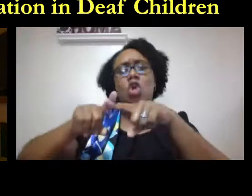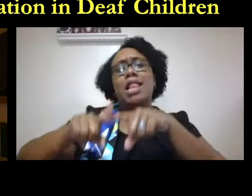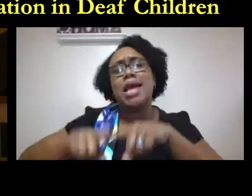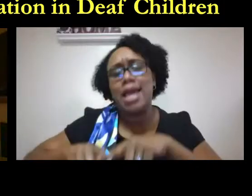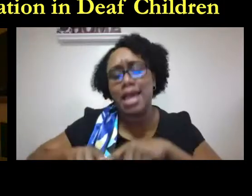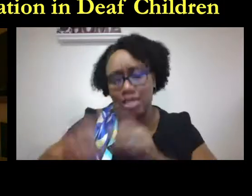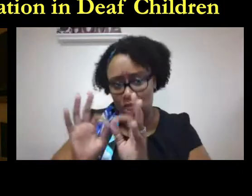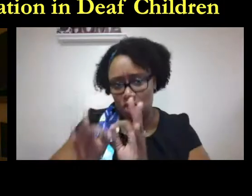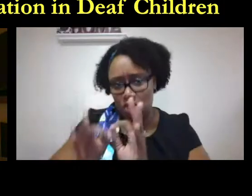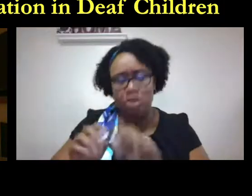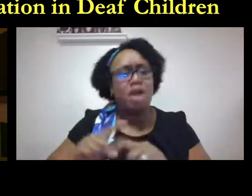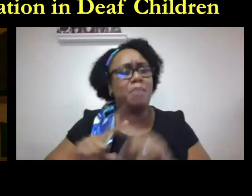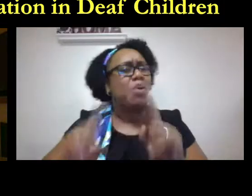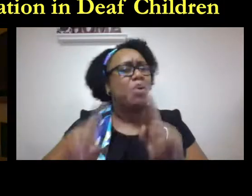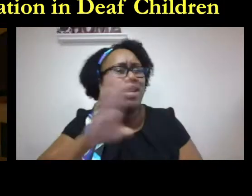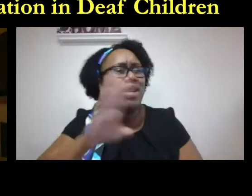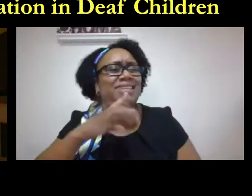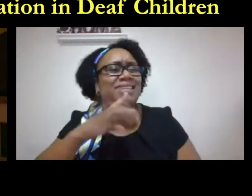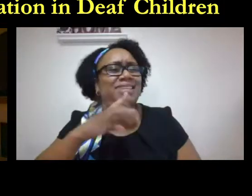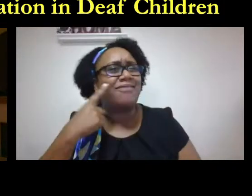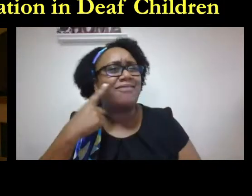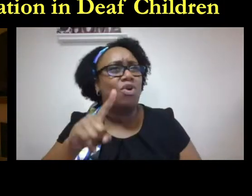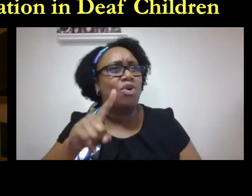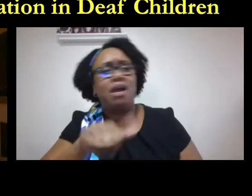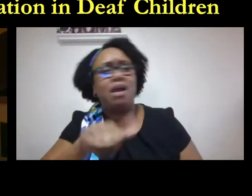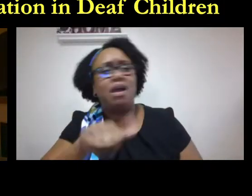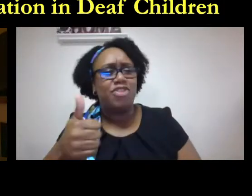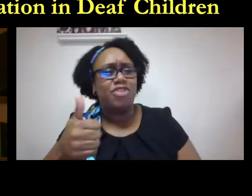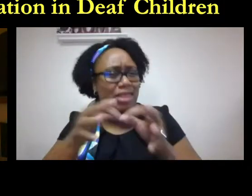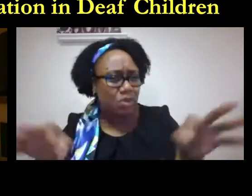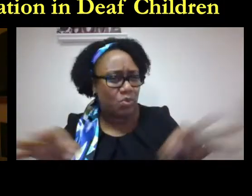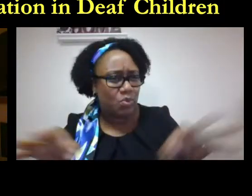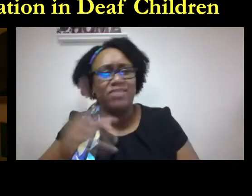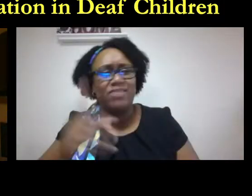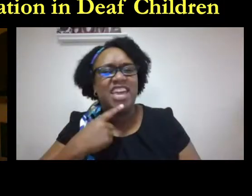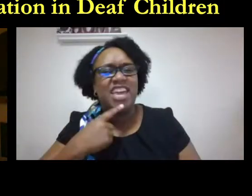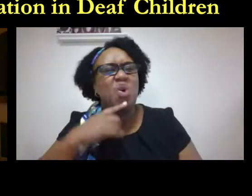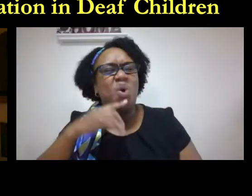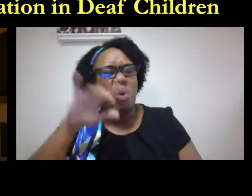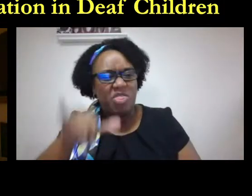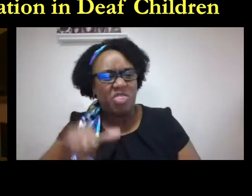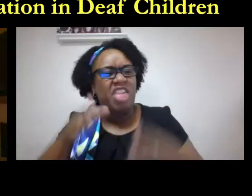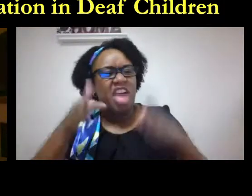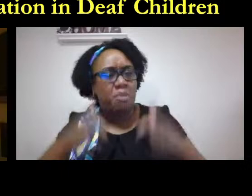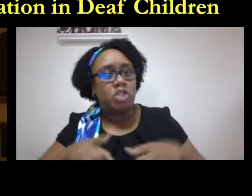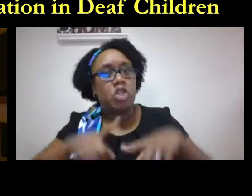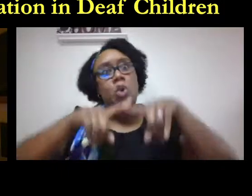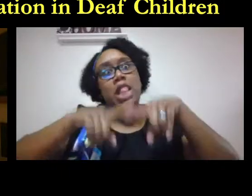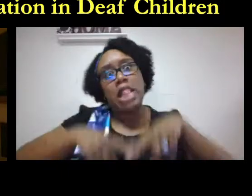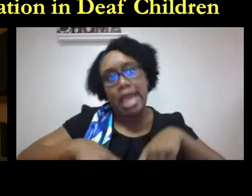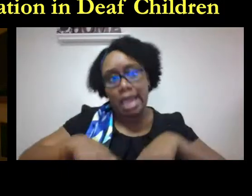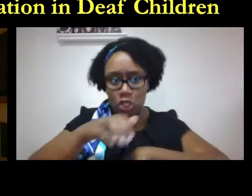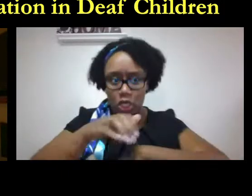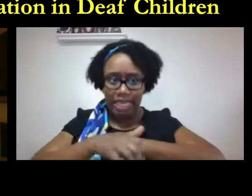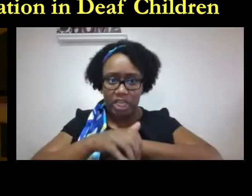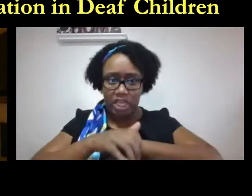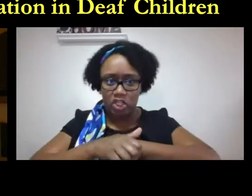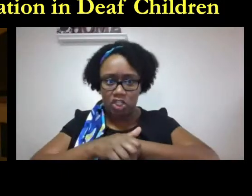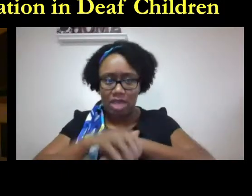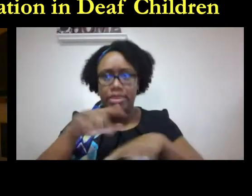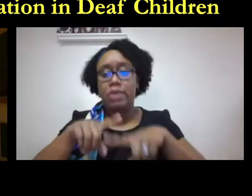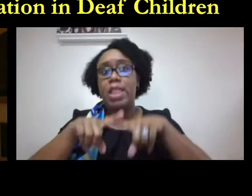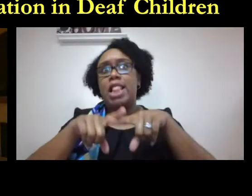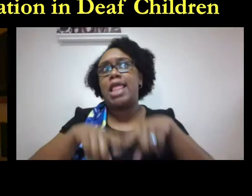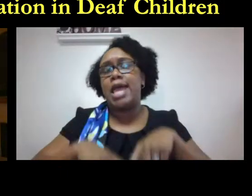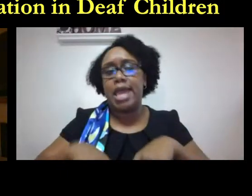and then some audiologists use words like rely oh they'll have to rely on asl but no one